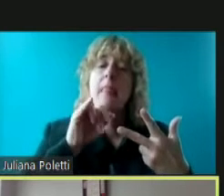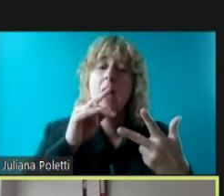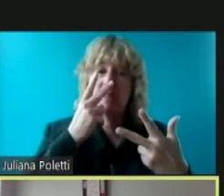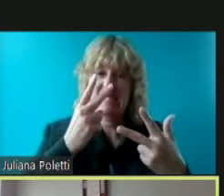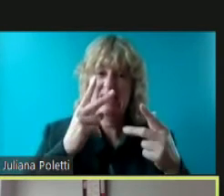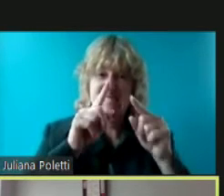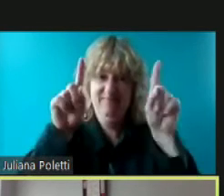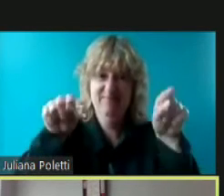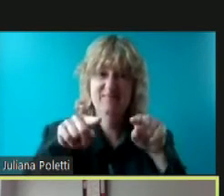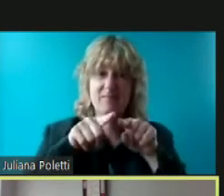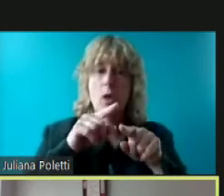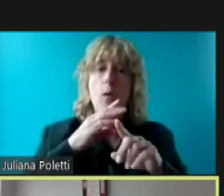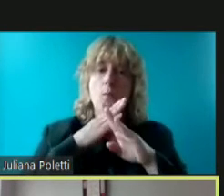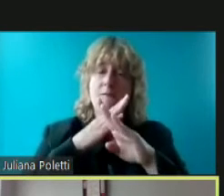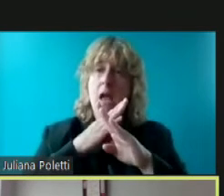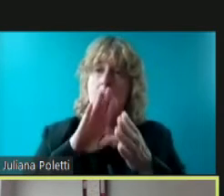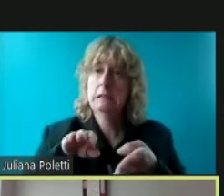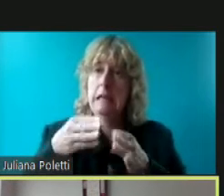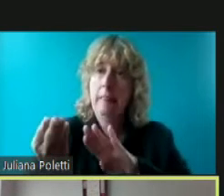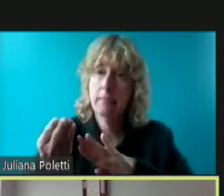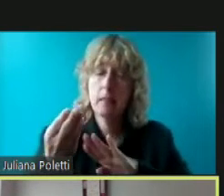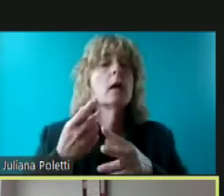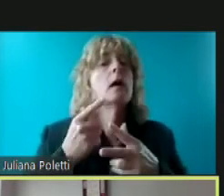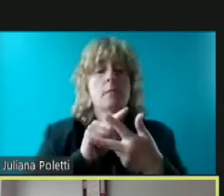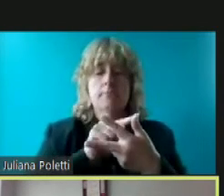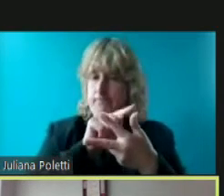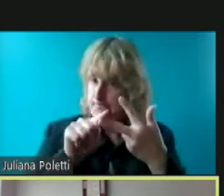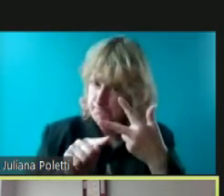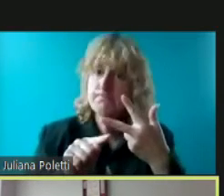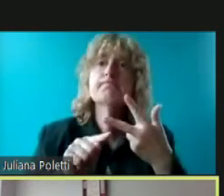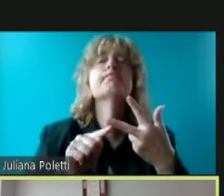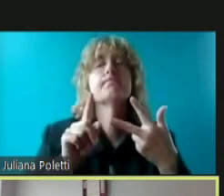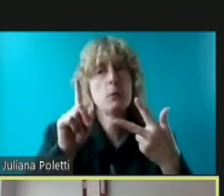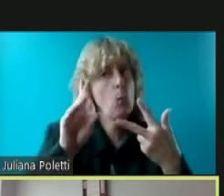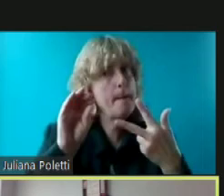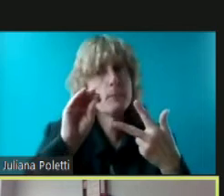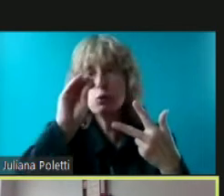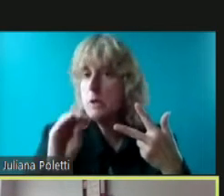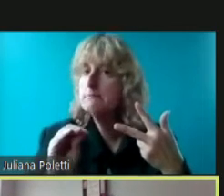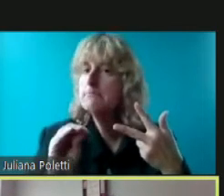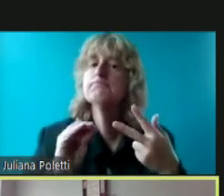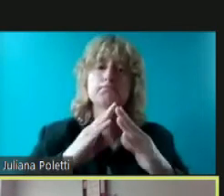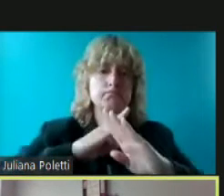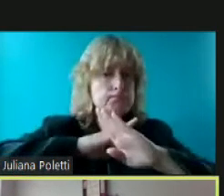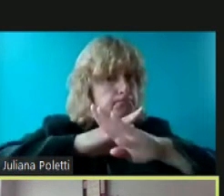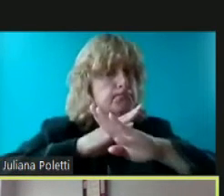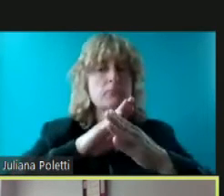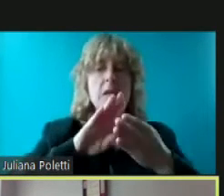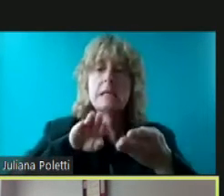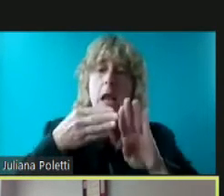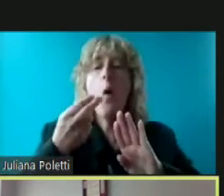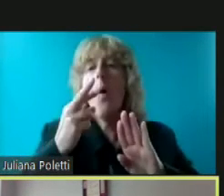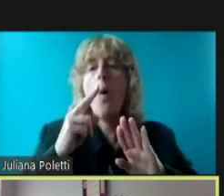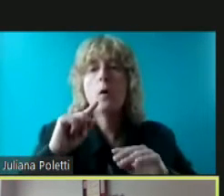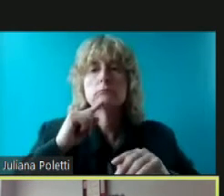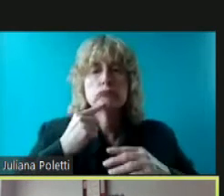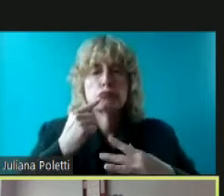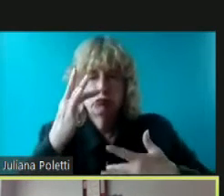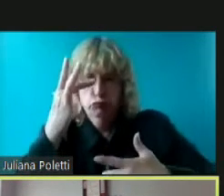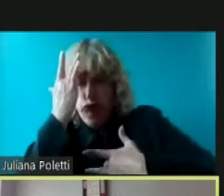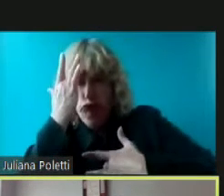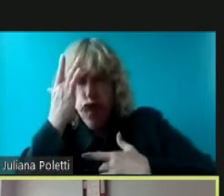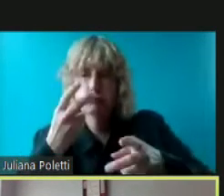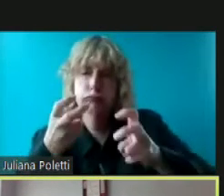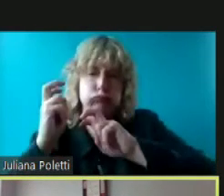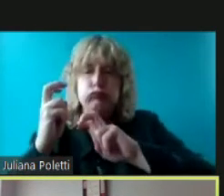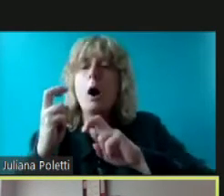100 percent at preventing severe illness or death from covet that's the most important thing